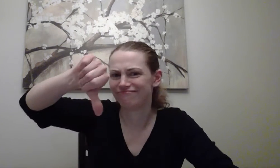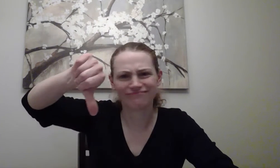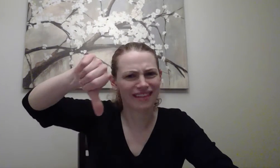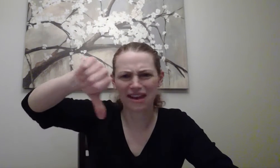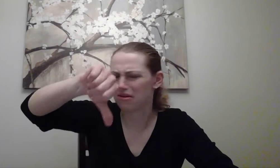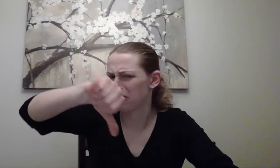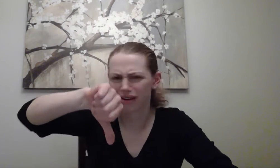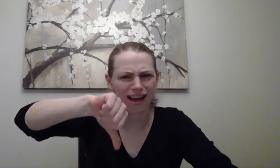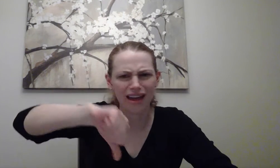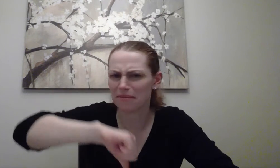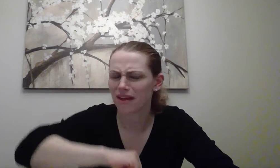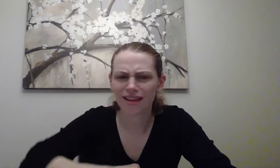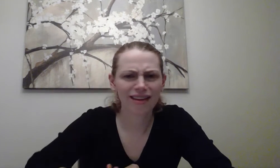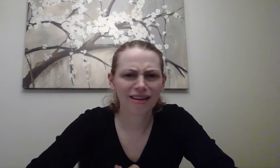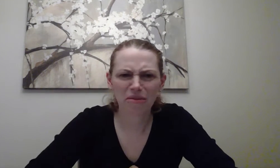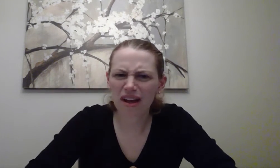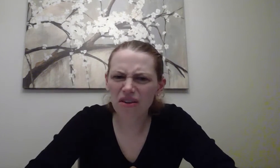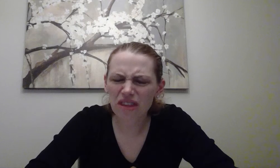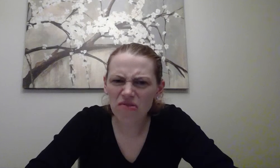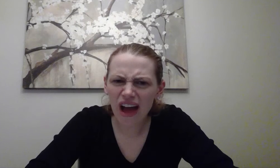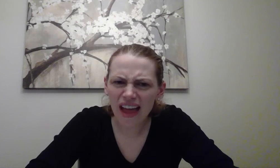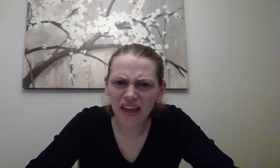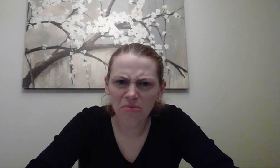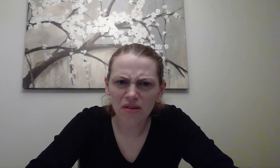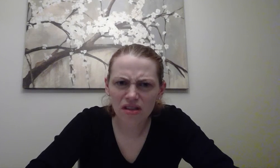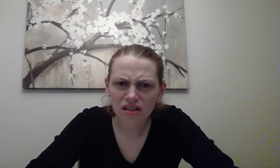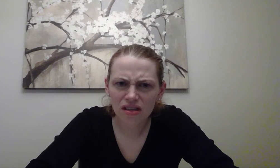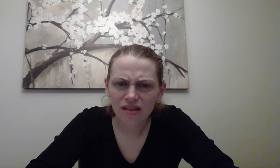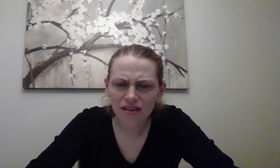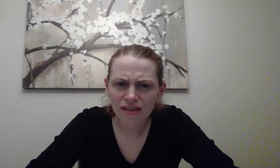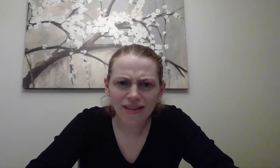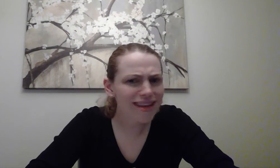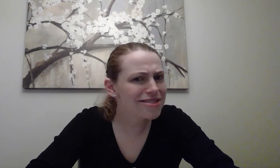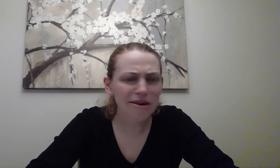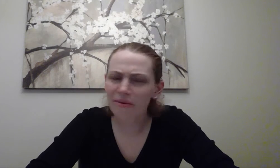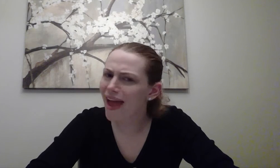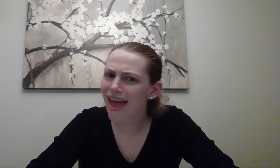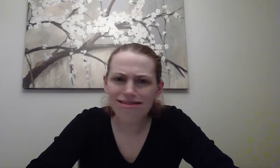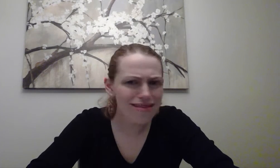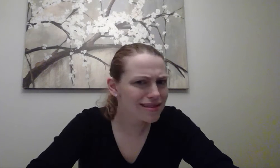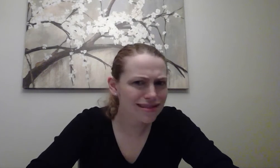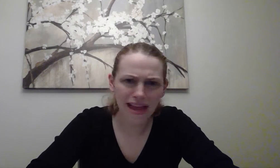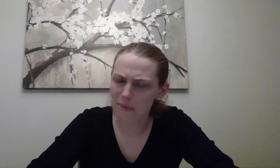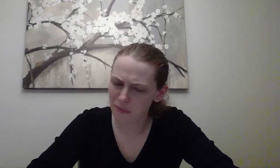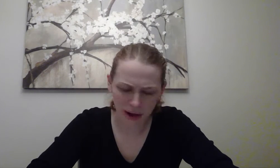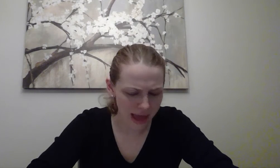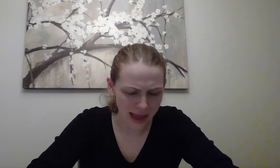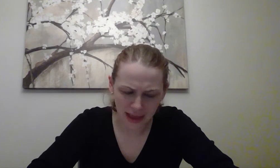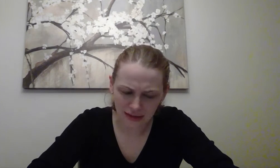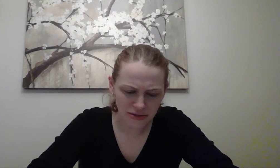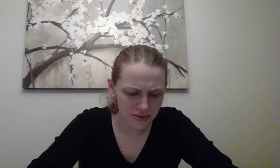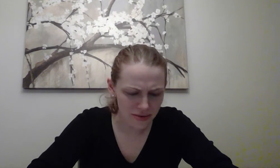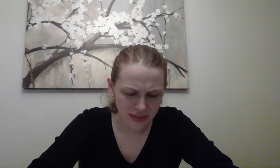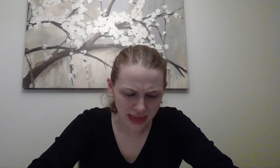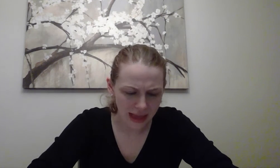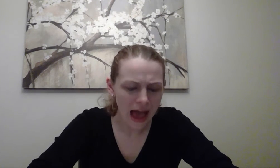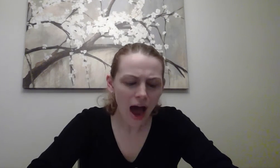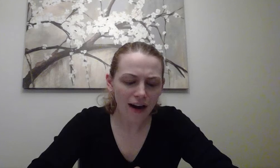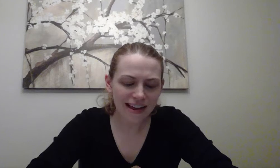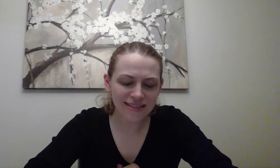They don't rhyme. They don't they rhyme? They don't end the same way, do they? Our next